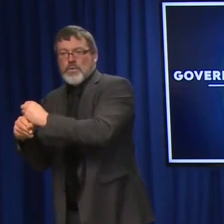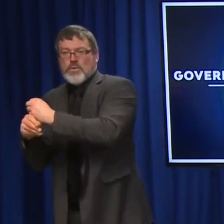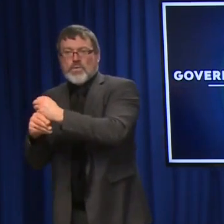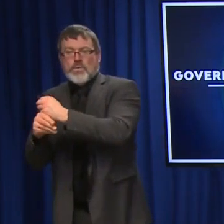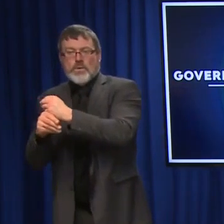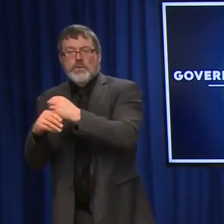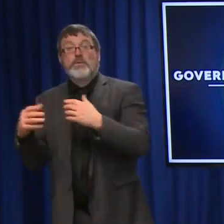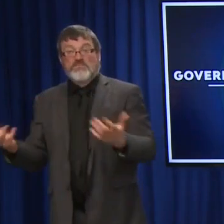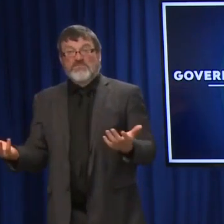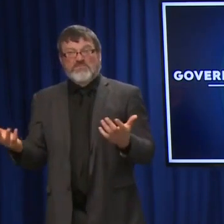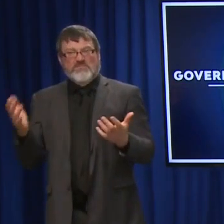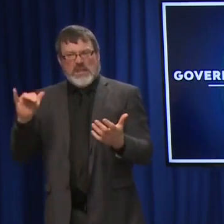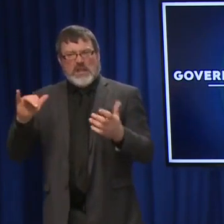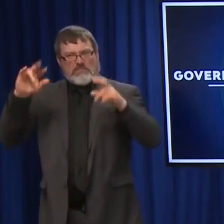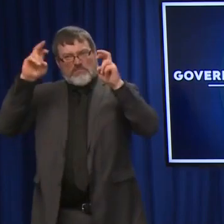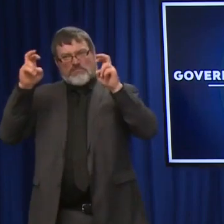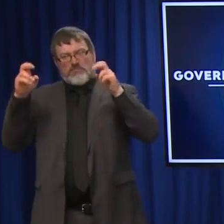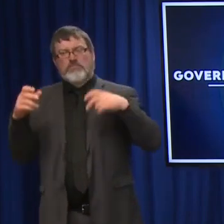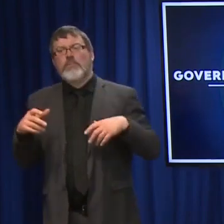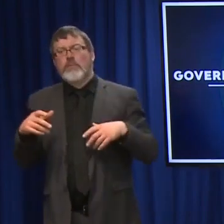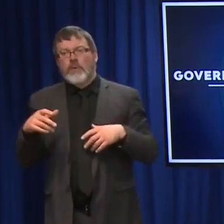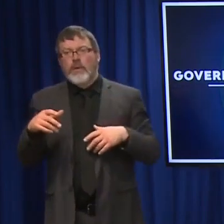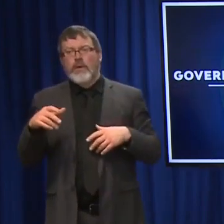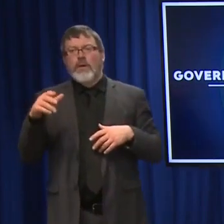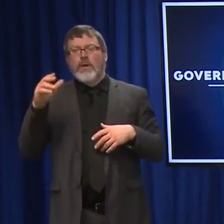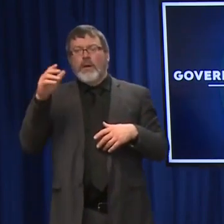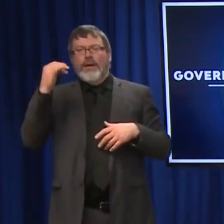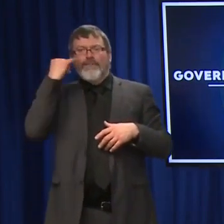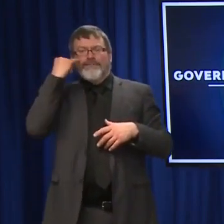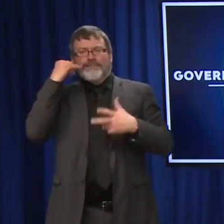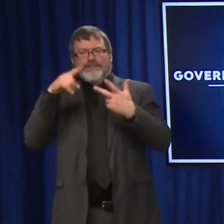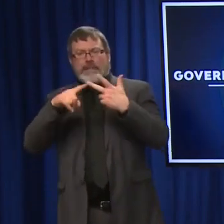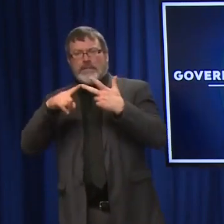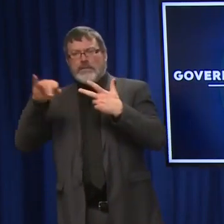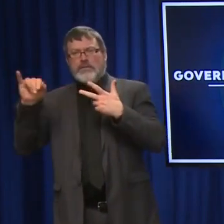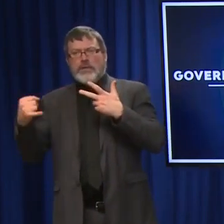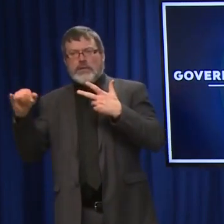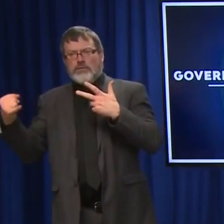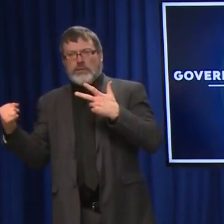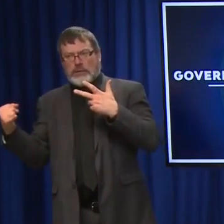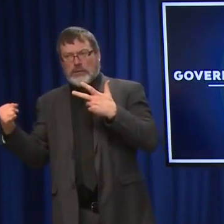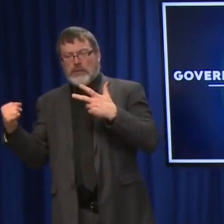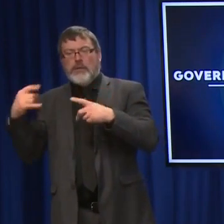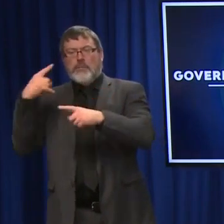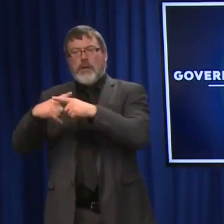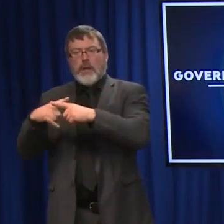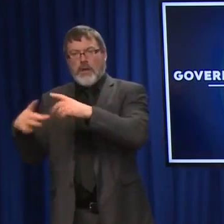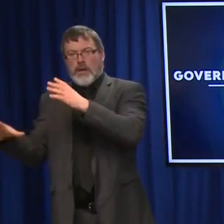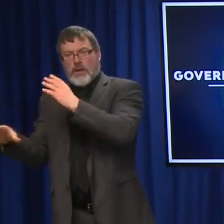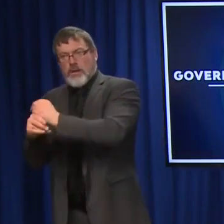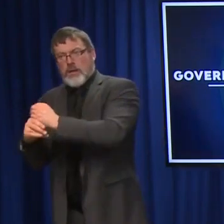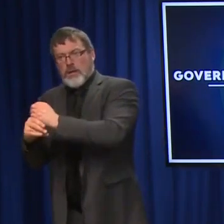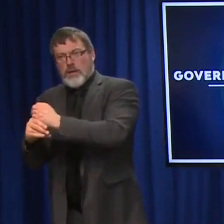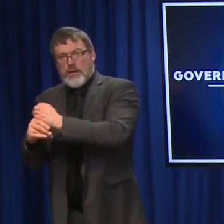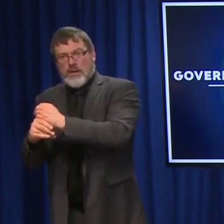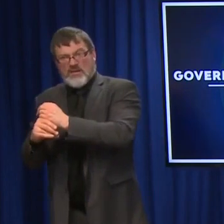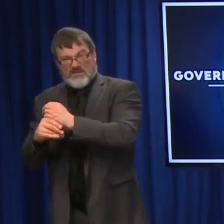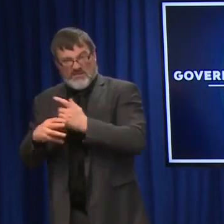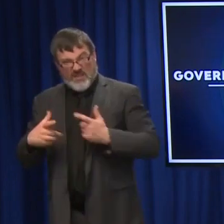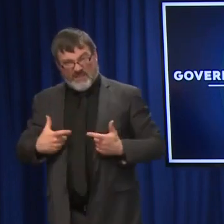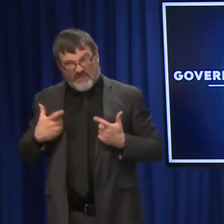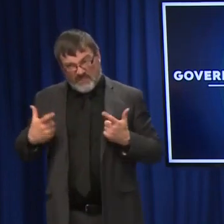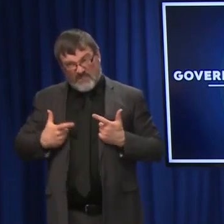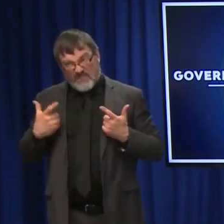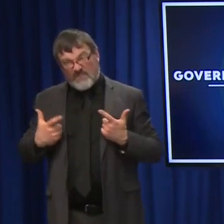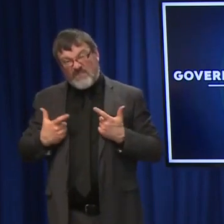shot and a booster, kind of think about their protection in light of this changing evidence? So my first one for Dr.